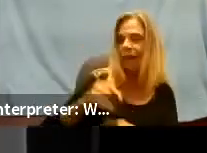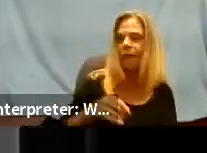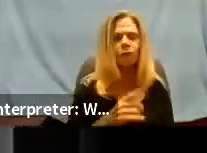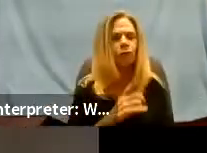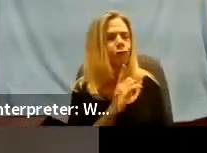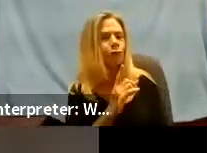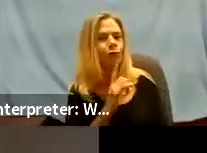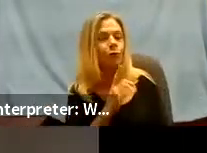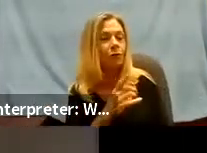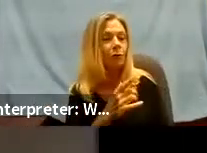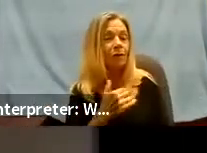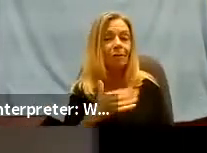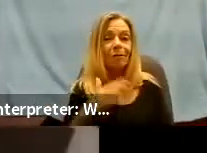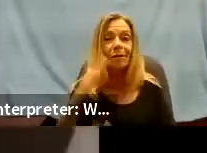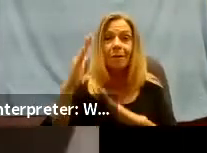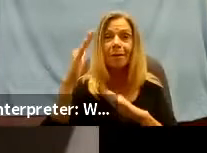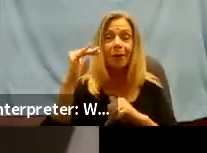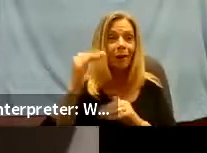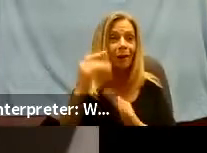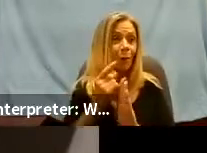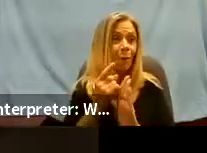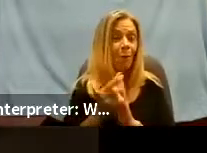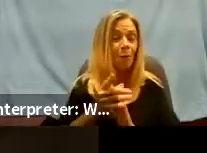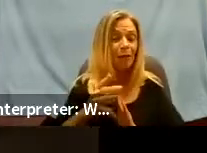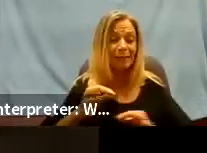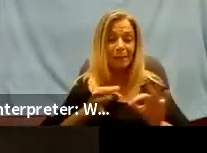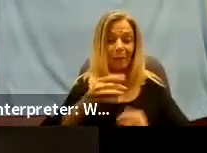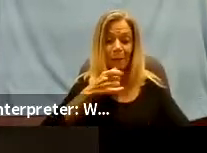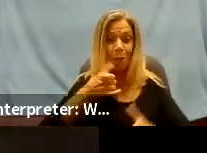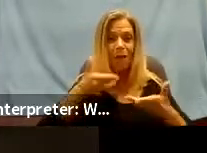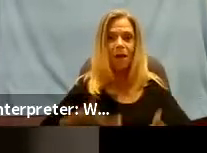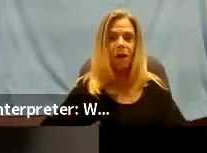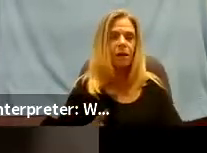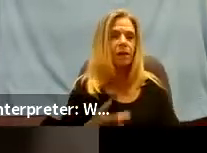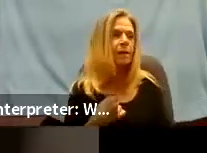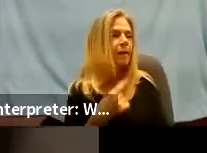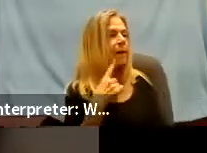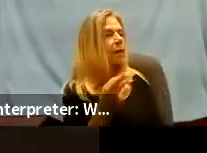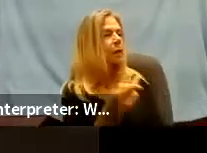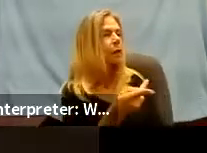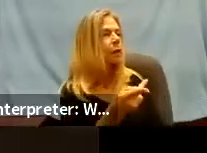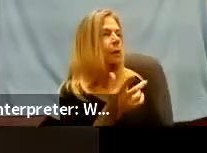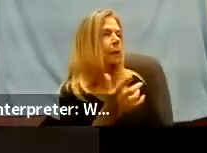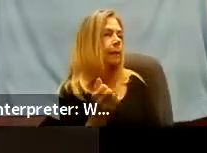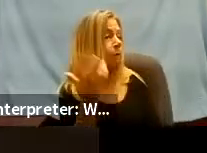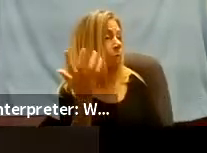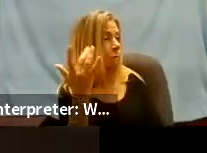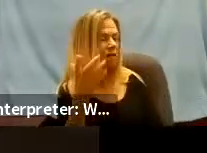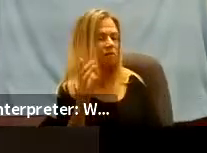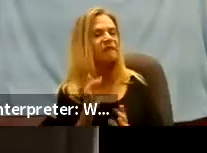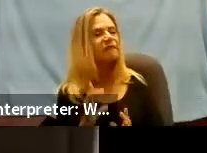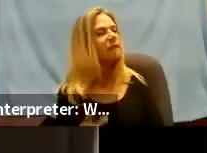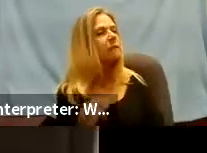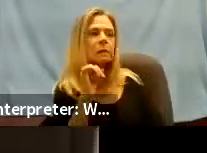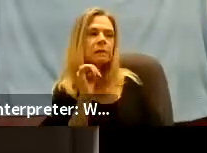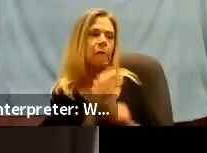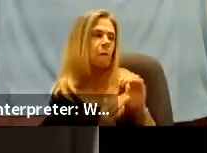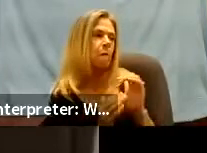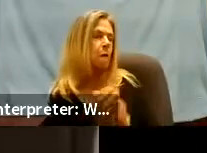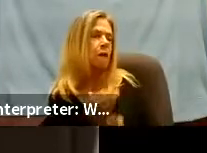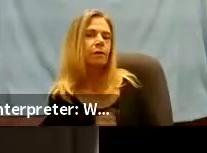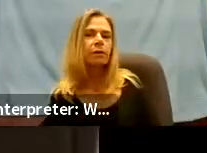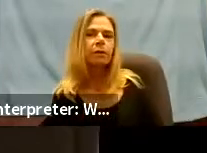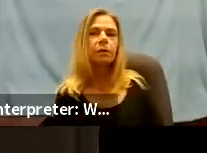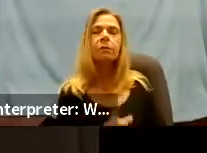the moments that define us. I think you two need to leave. You're making the other customers very uncomfortable. He's very